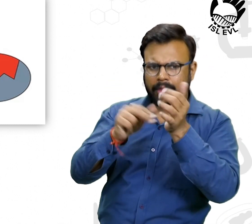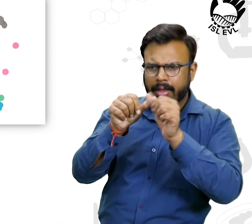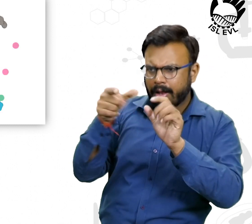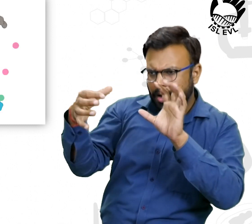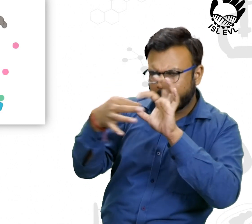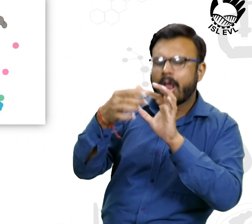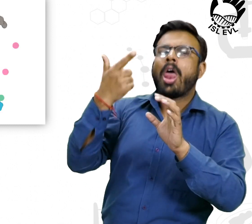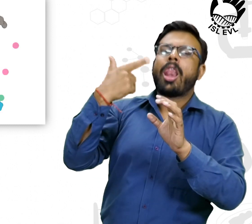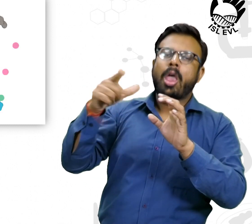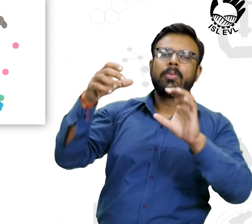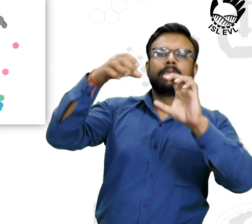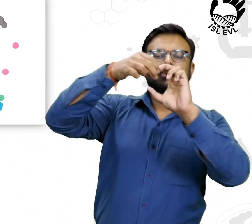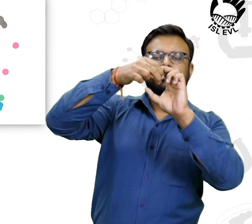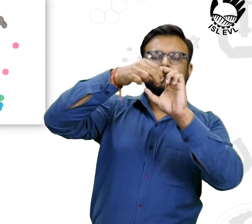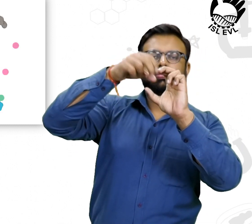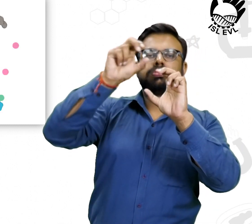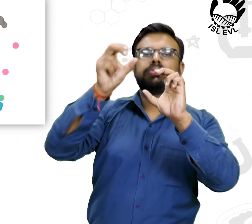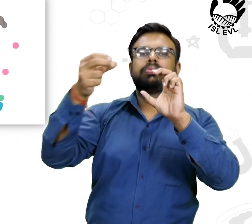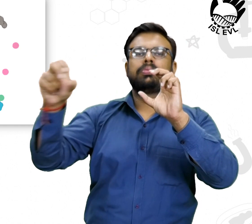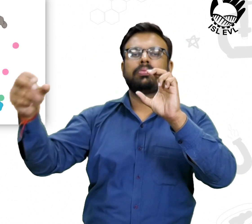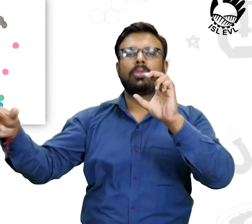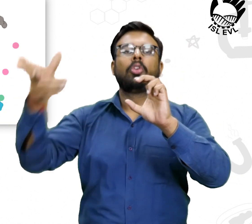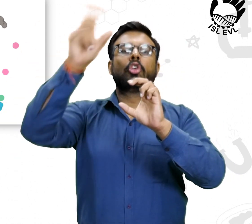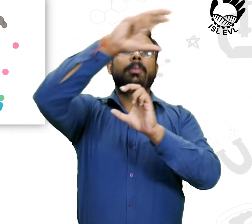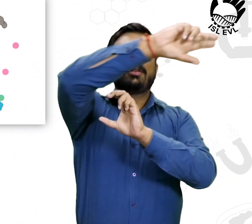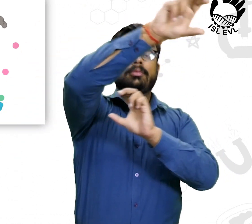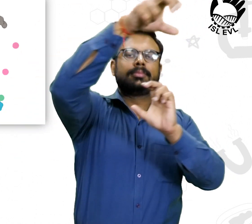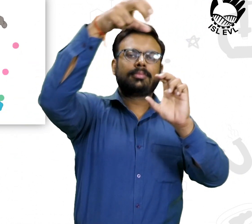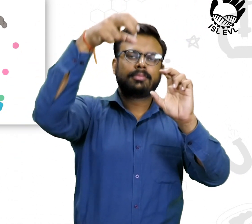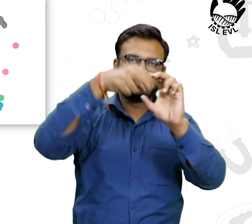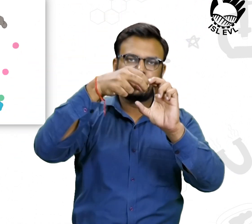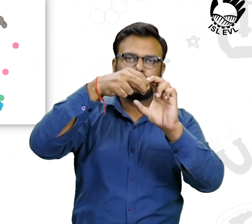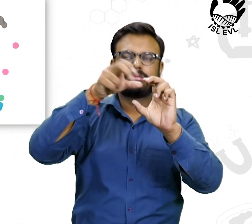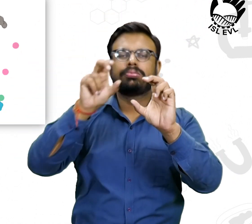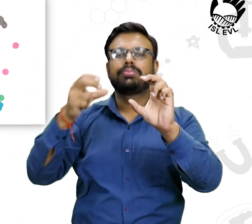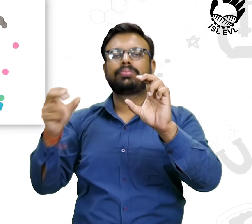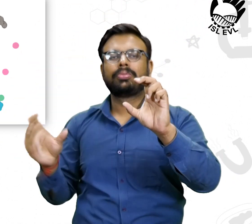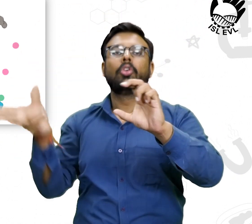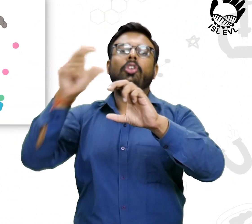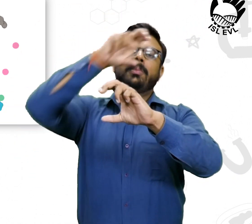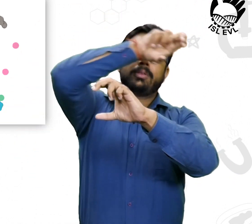and lets it go, unperturbed.